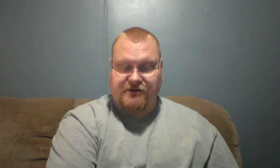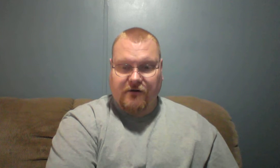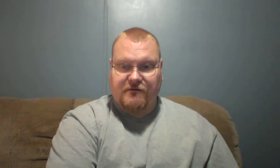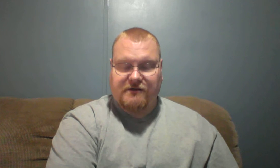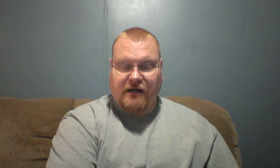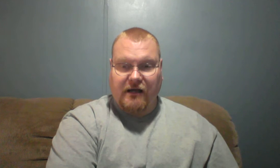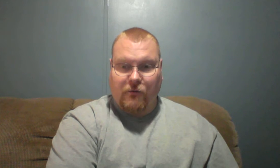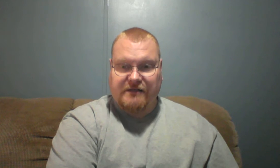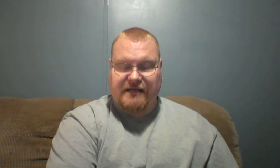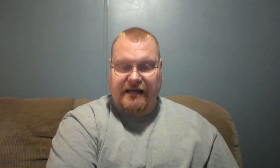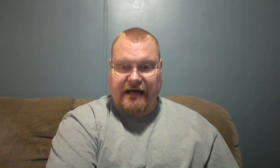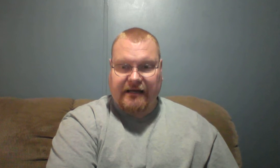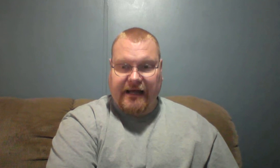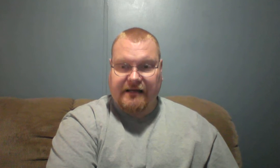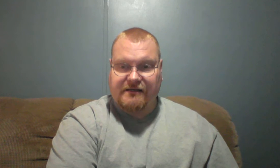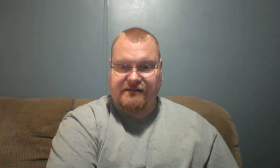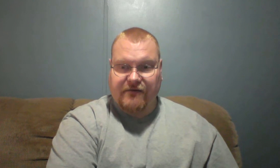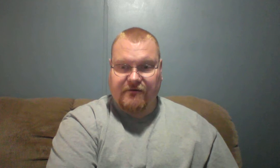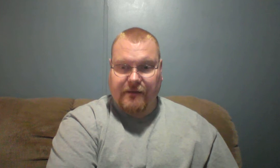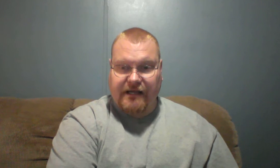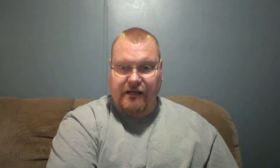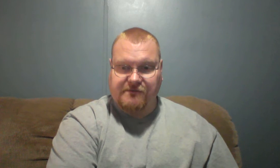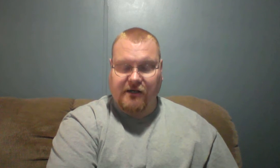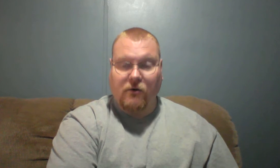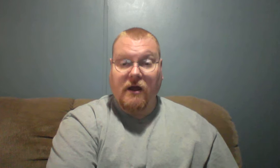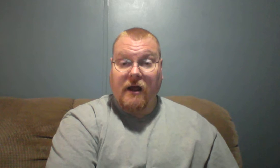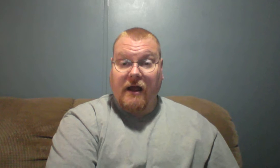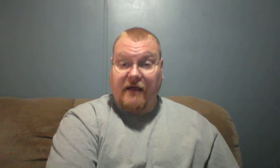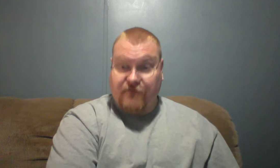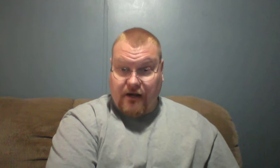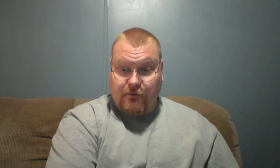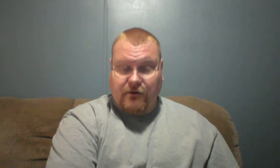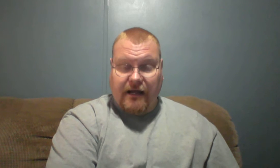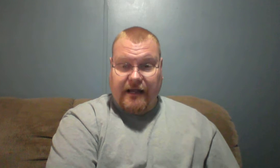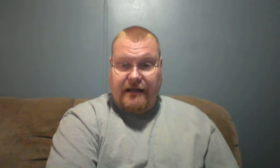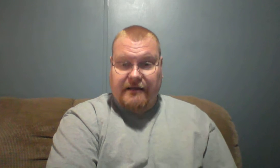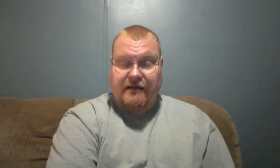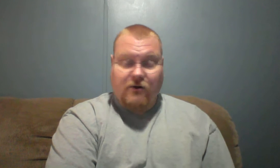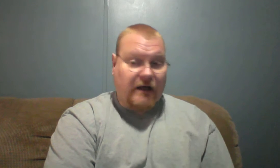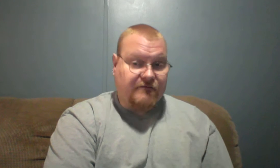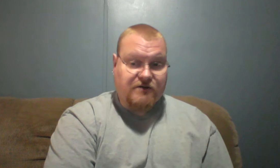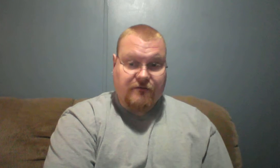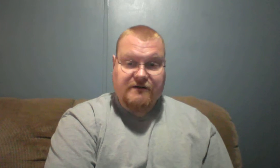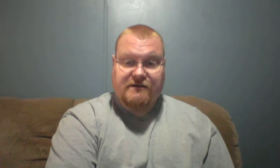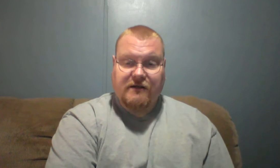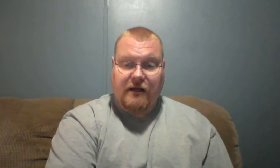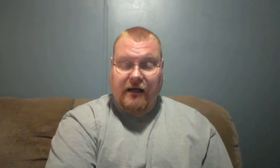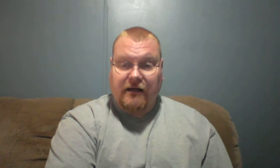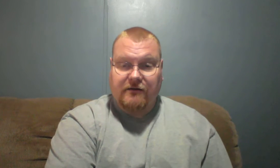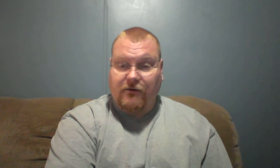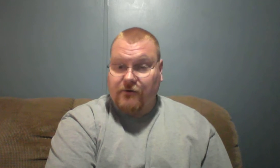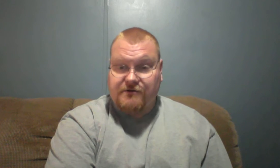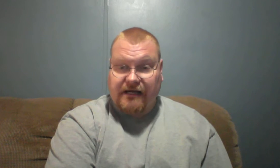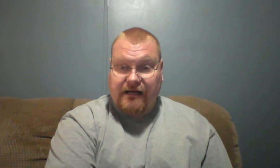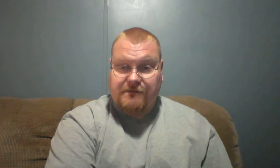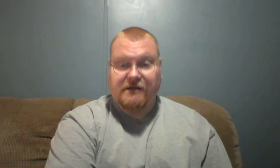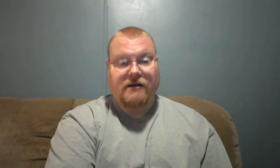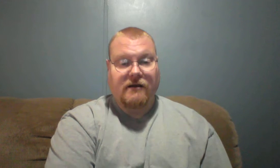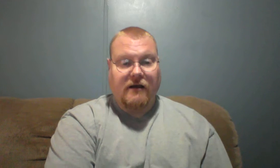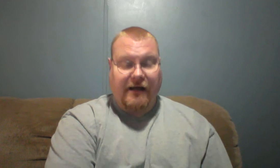service Wednesday night at 7 p.m. So if you're able and don't have service on those times, I